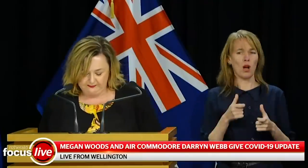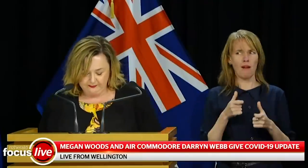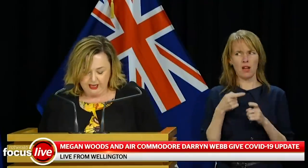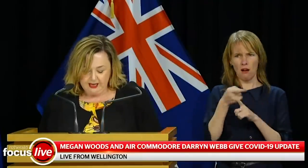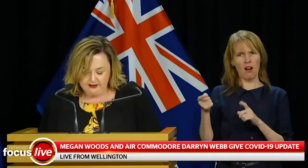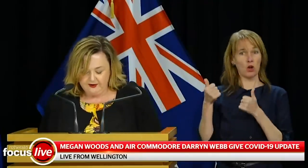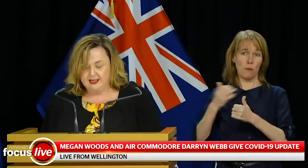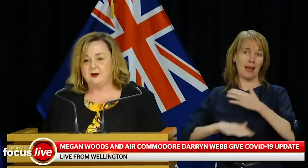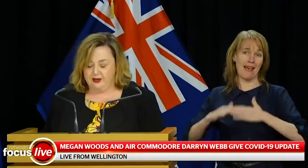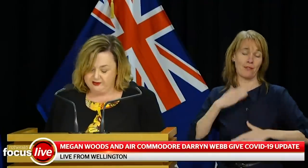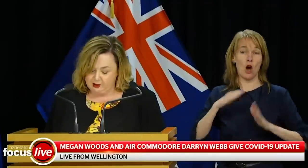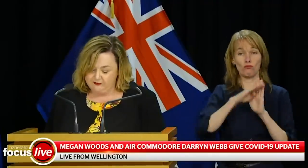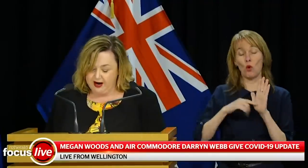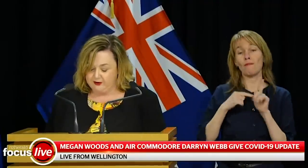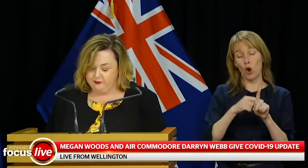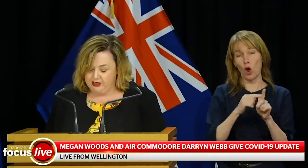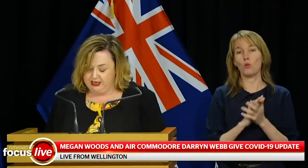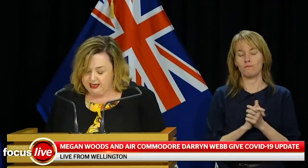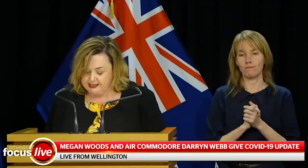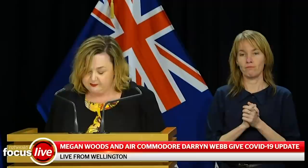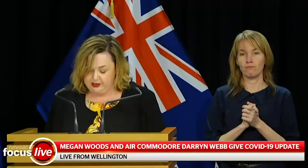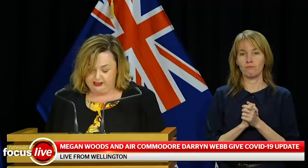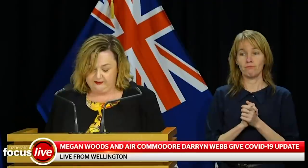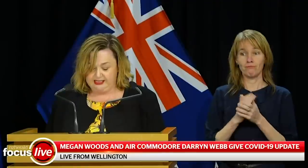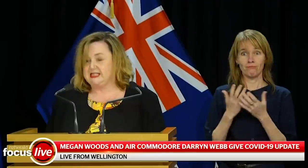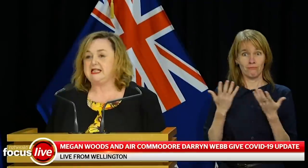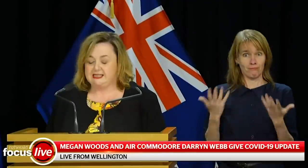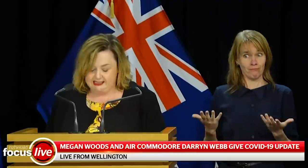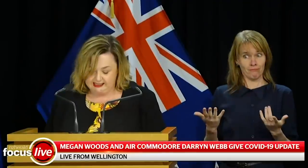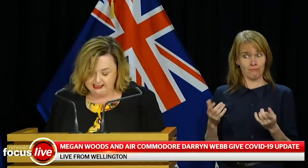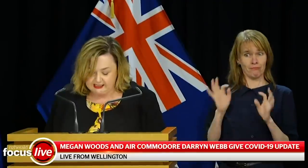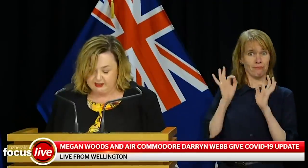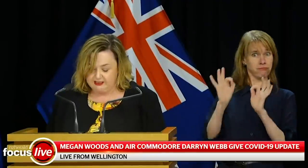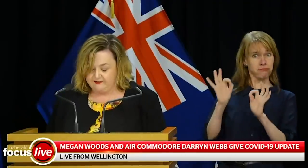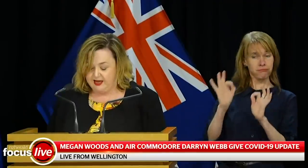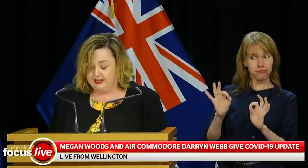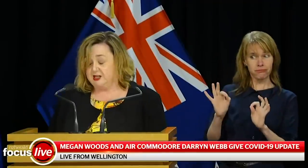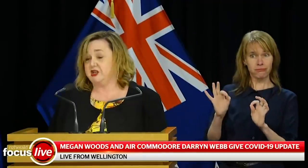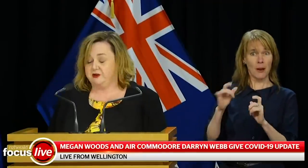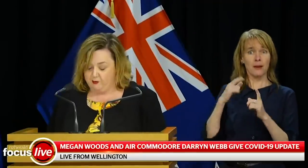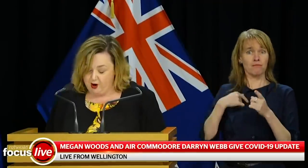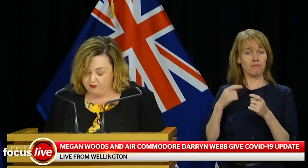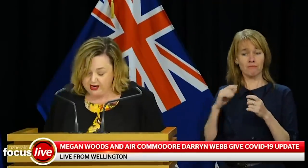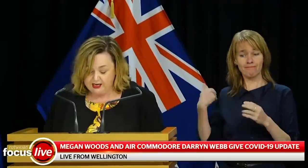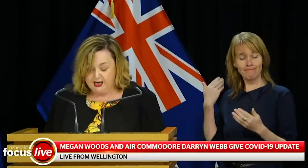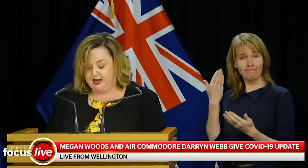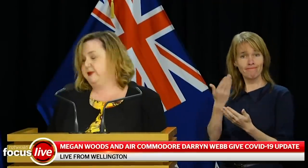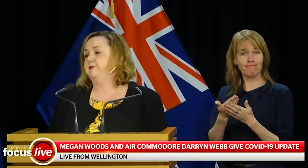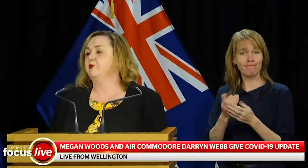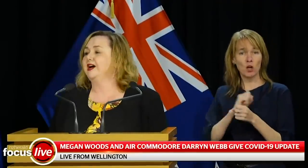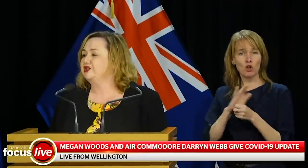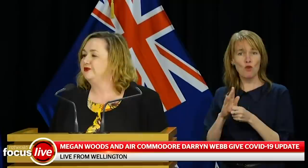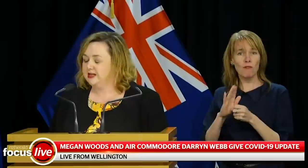issues. The fact that we have so far avoided any spread in the facilities is a testament to the fact they are generally well run,